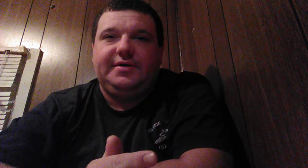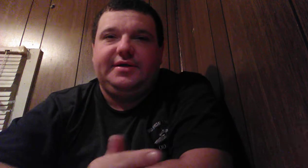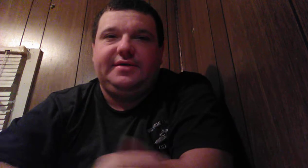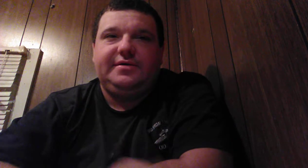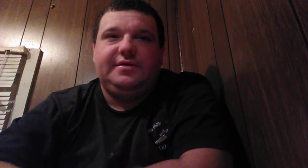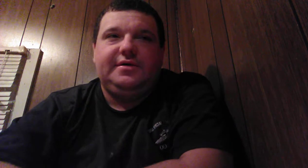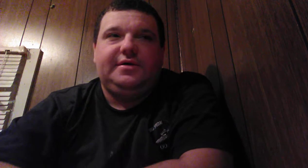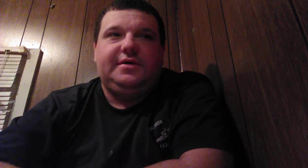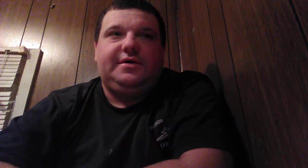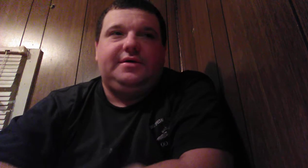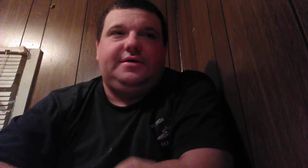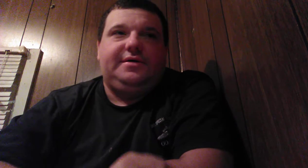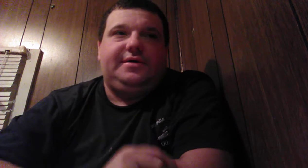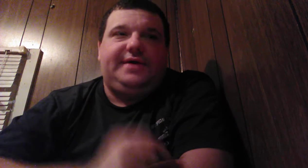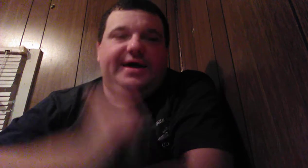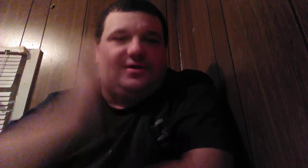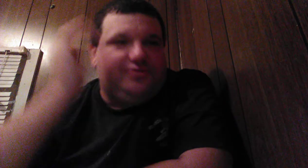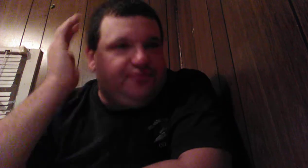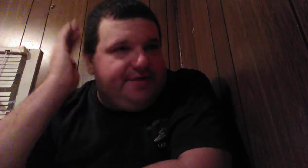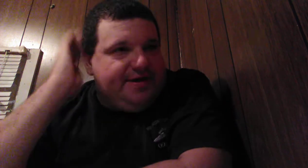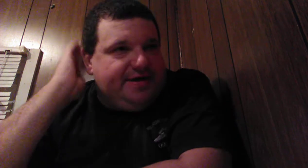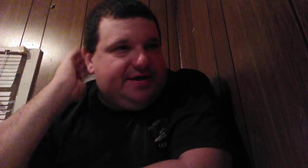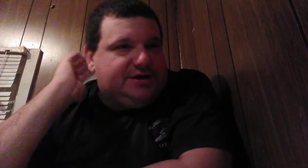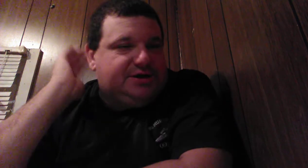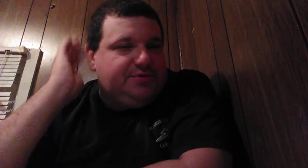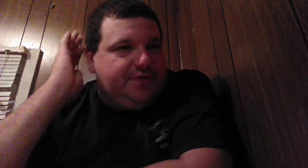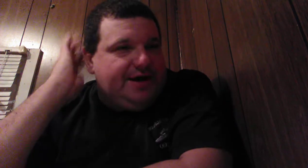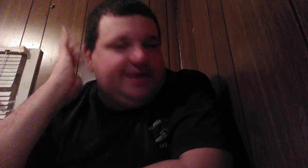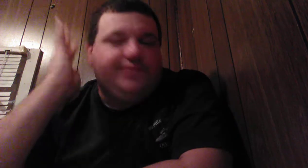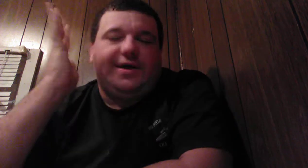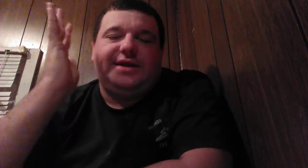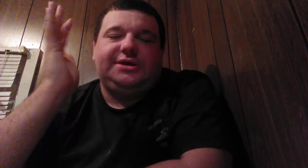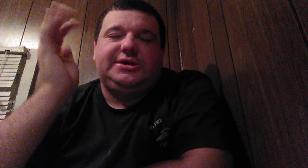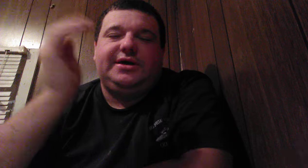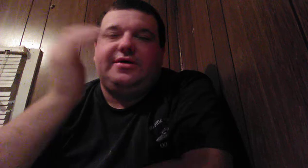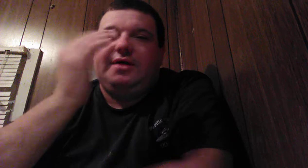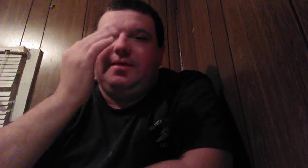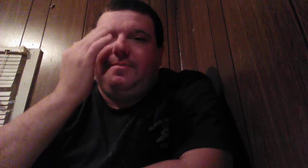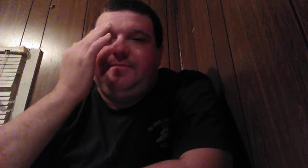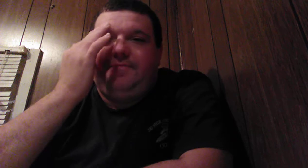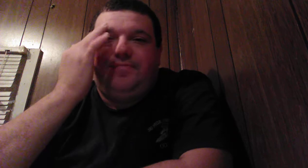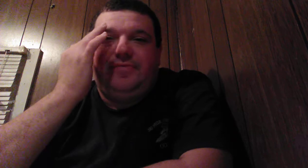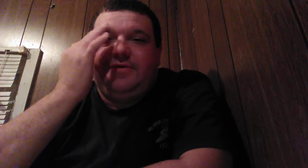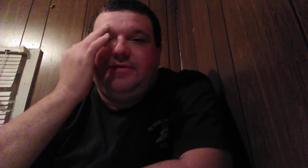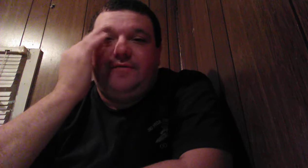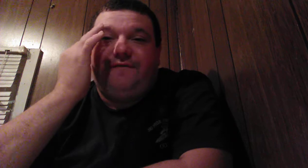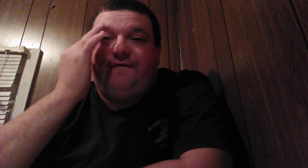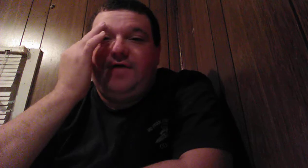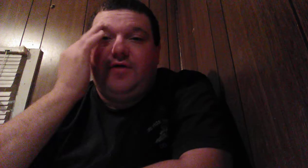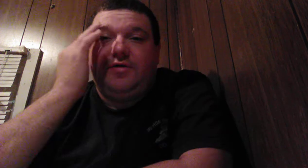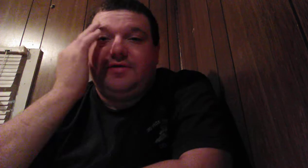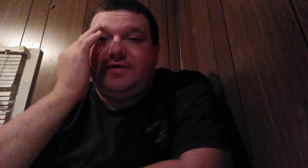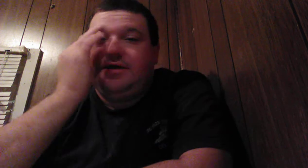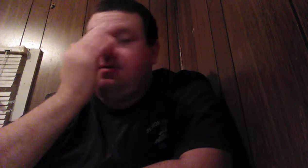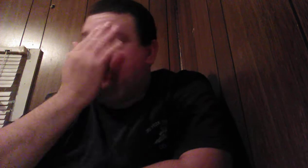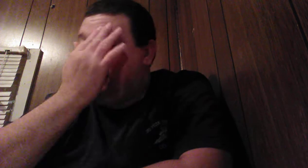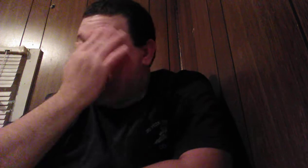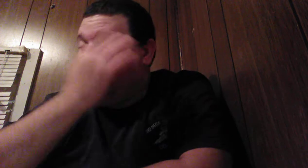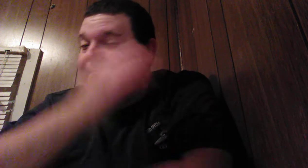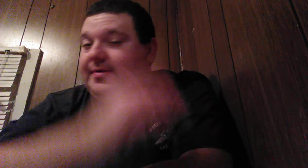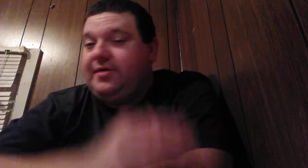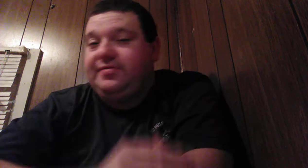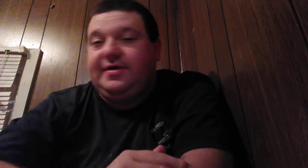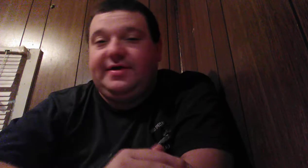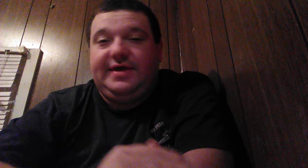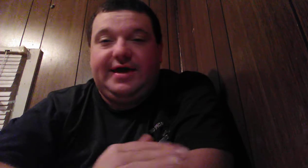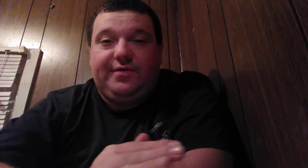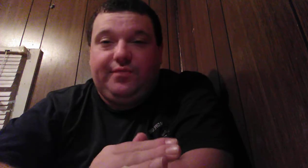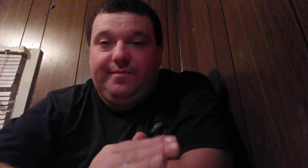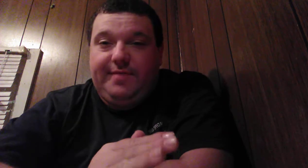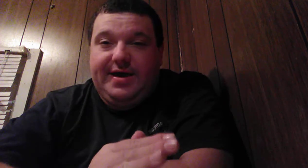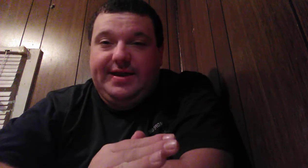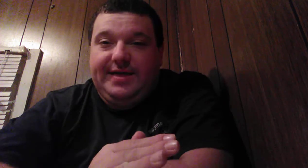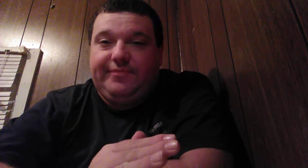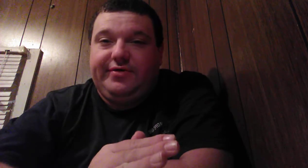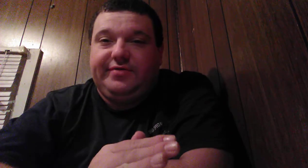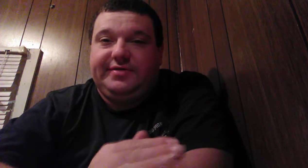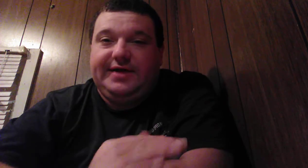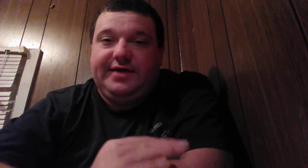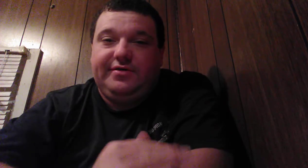buddy he had grayish white whitish hair and very sick black eyebrows now he had bad eyebrows than I